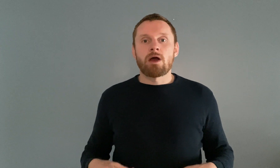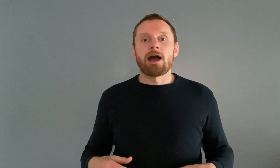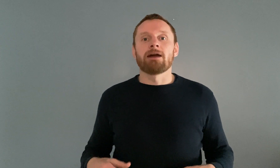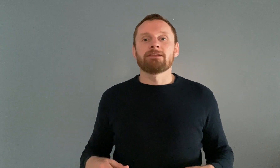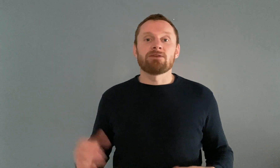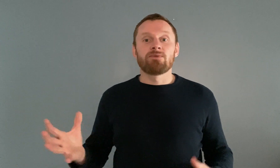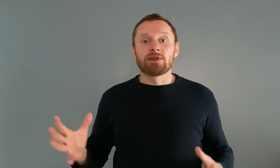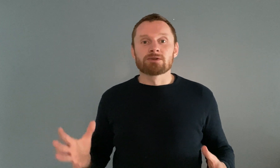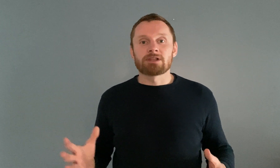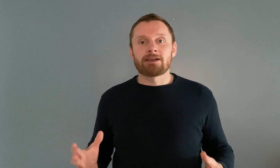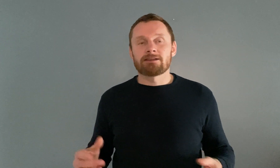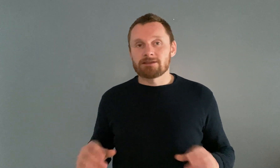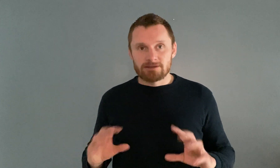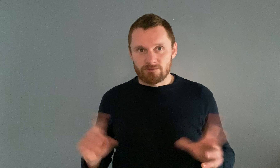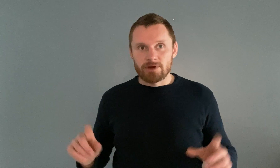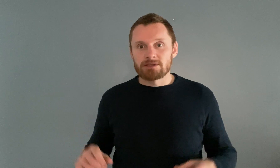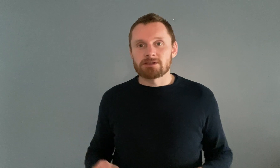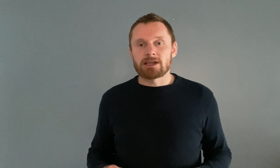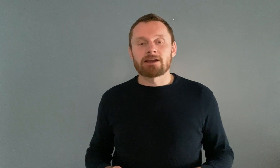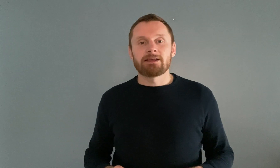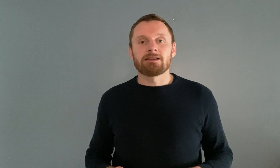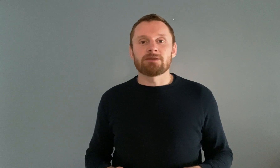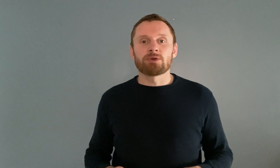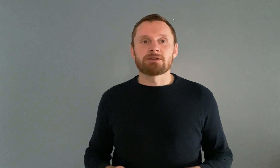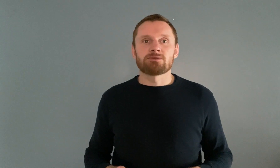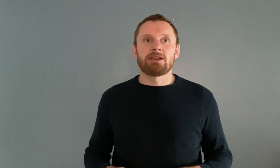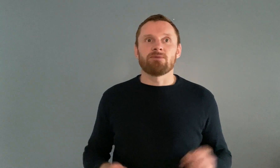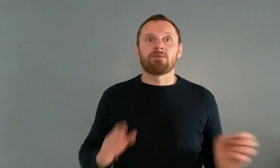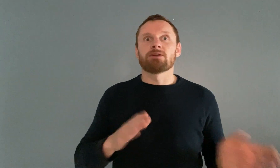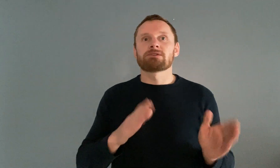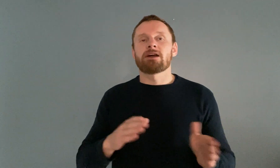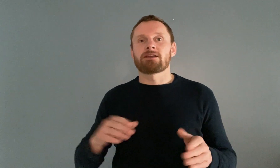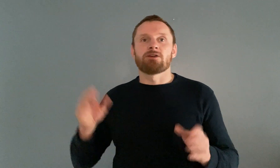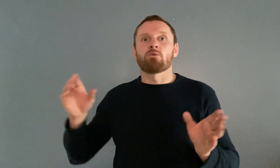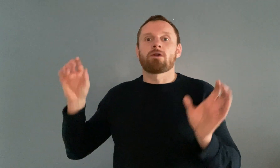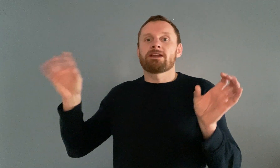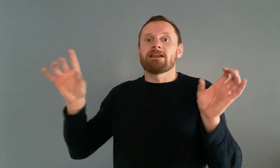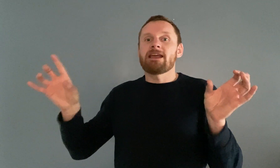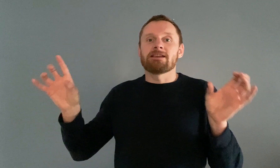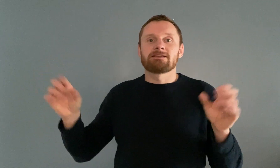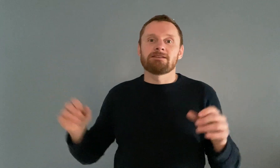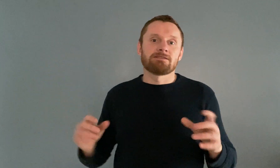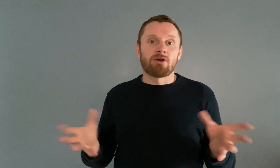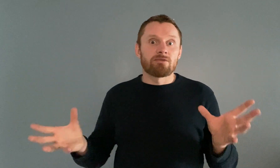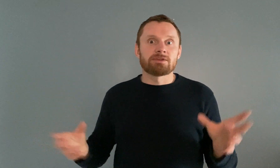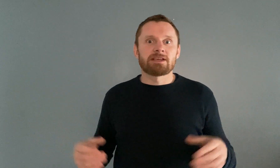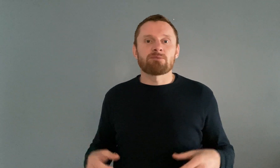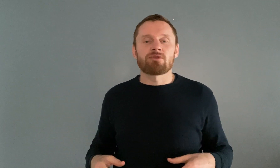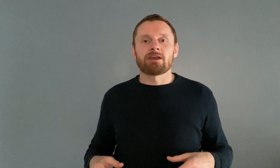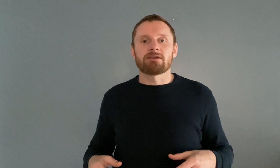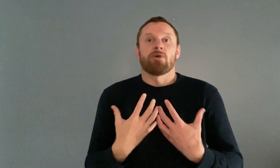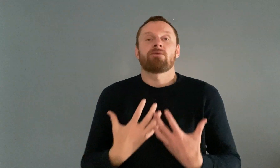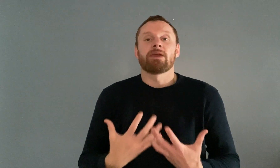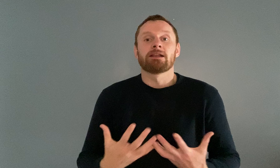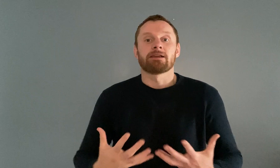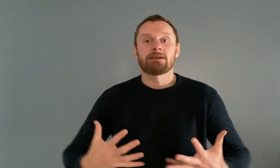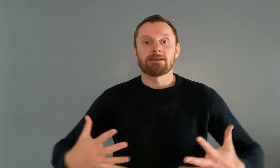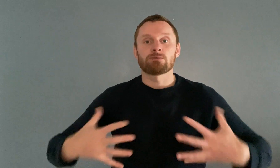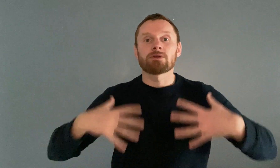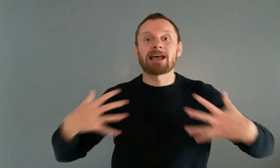and it feels like this phrase is kind of deadly because it feels like and what it is is not the same thing the feeling is what's